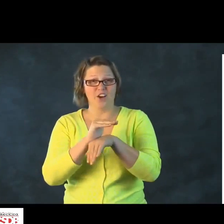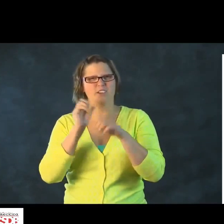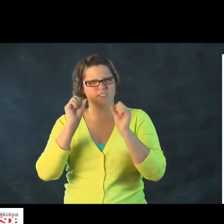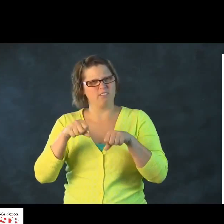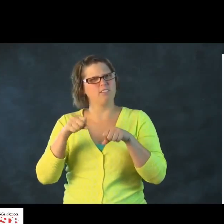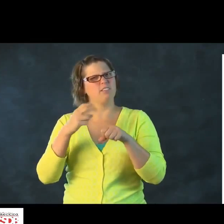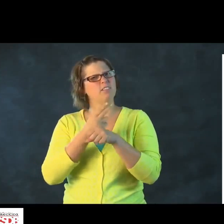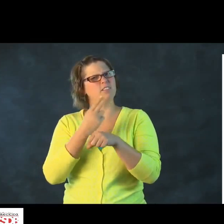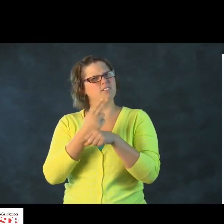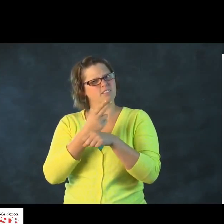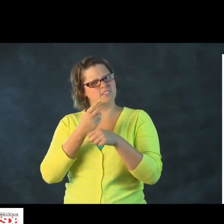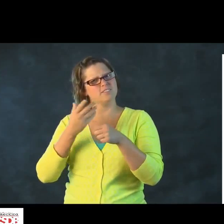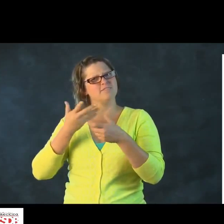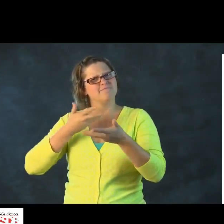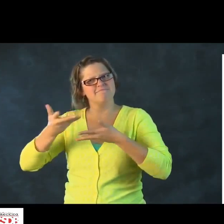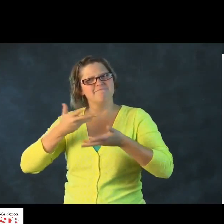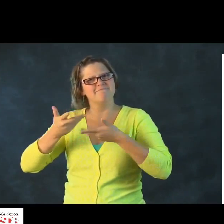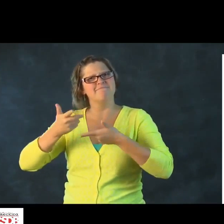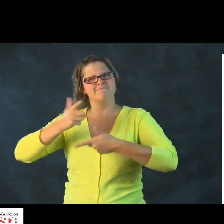breakfast, lunch, or dinner.